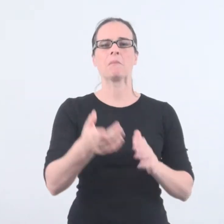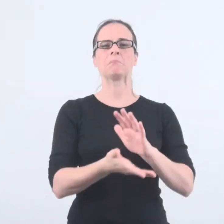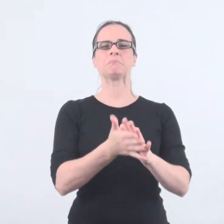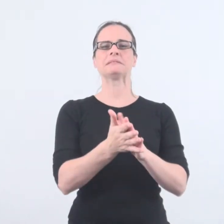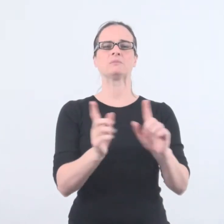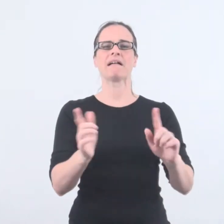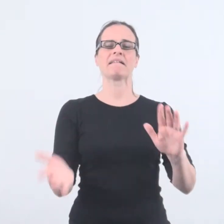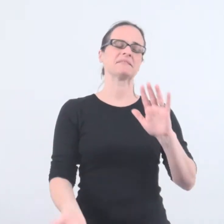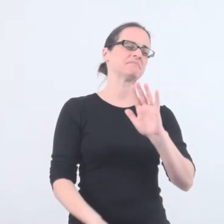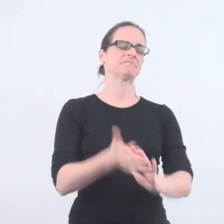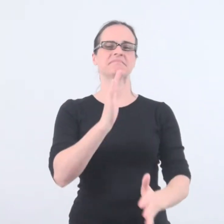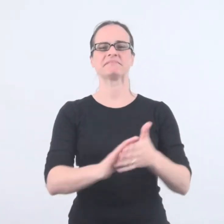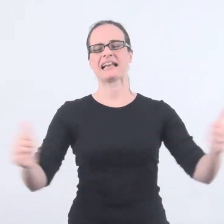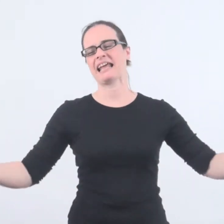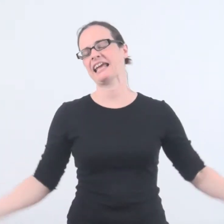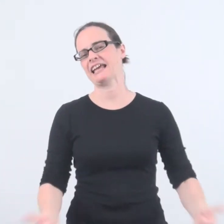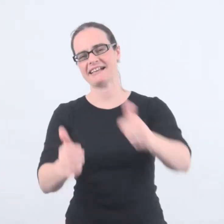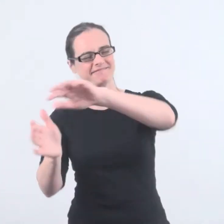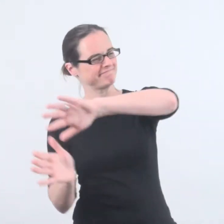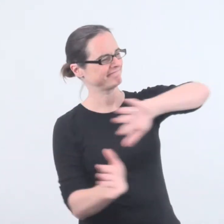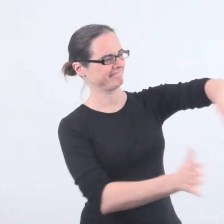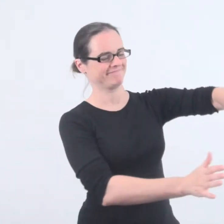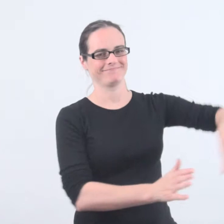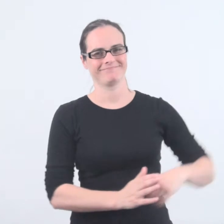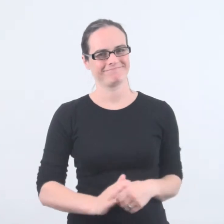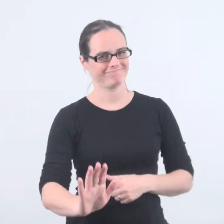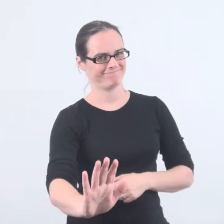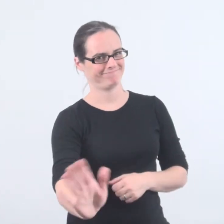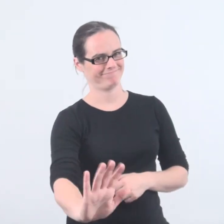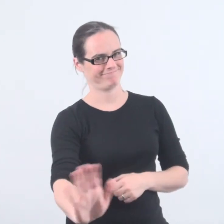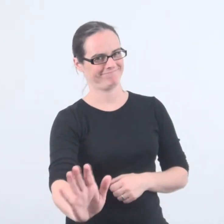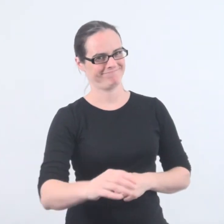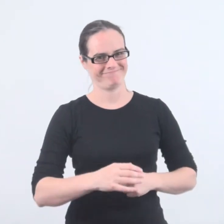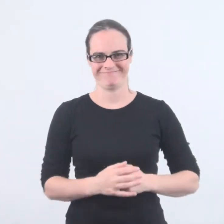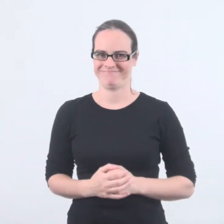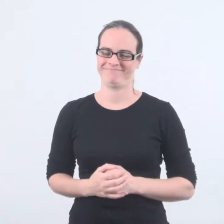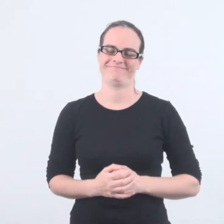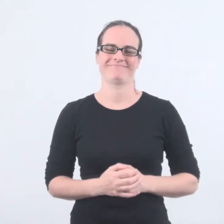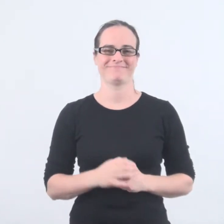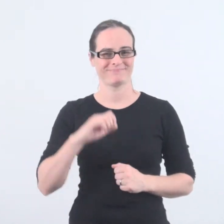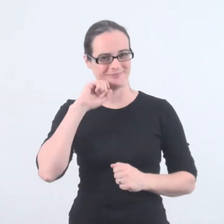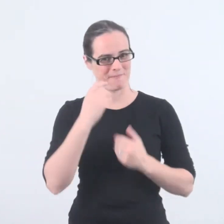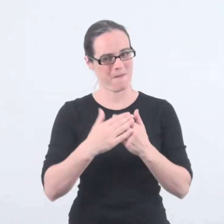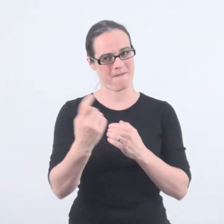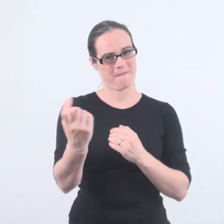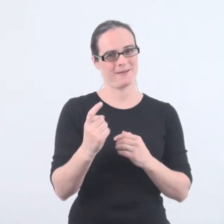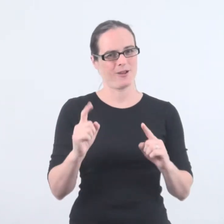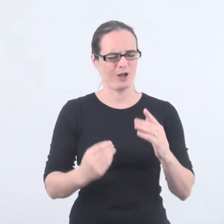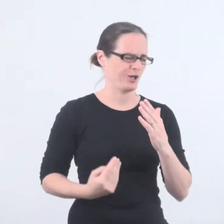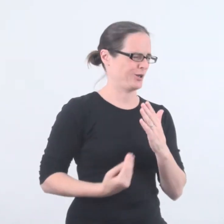Now you might think that everything's finished. But you should probably think again. We've got lots more exciting